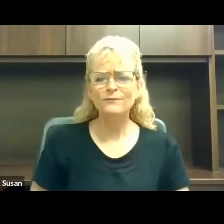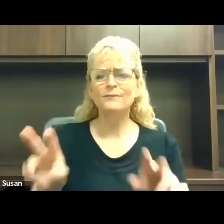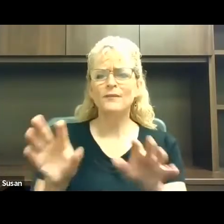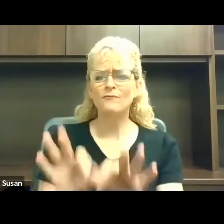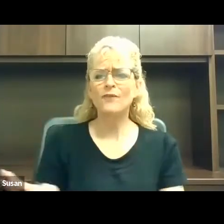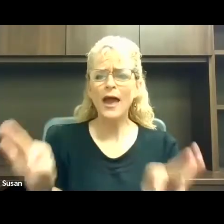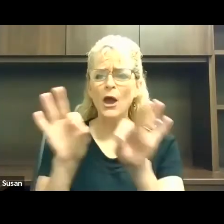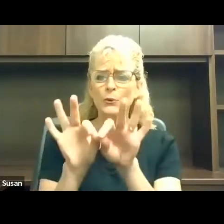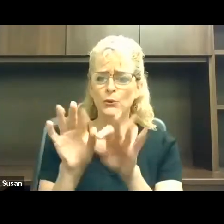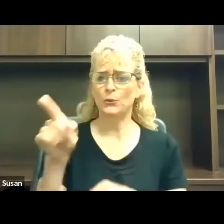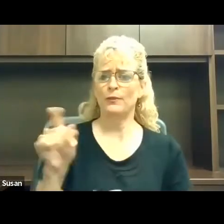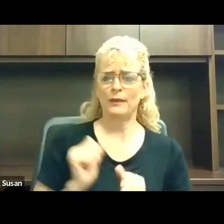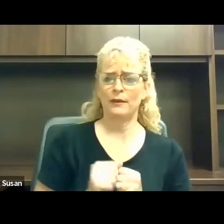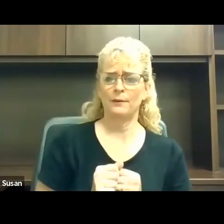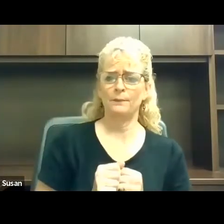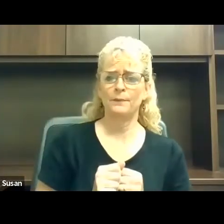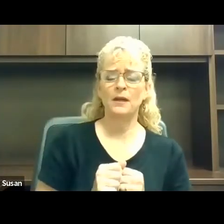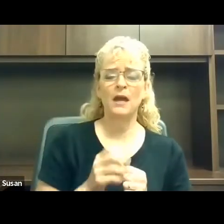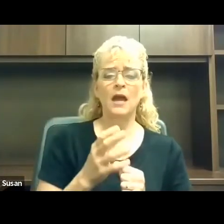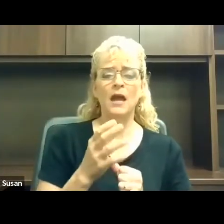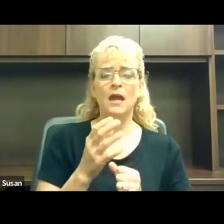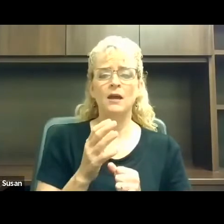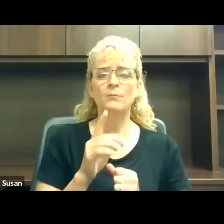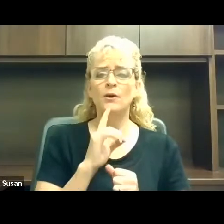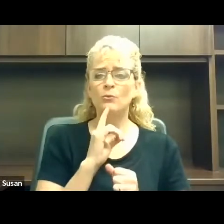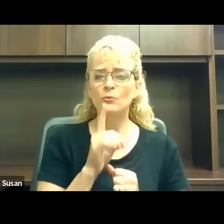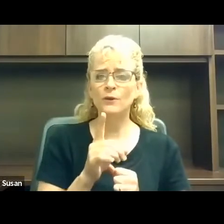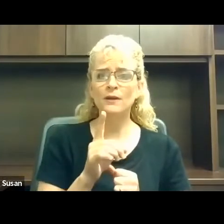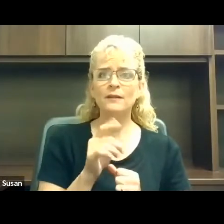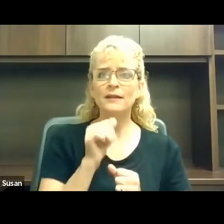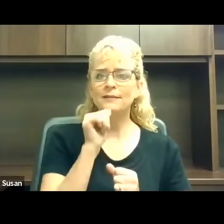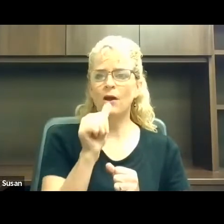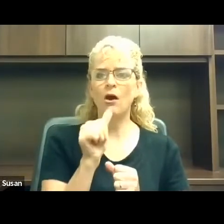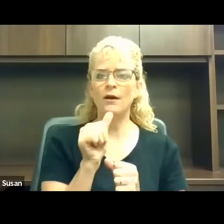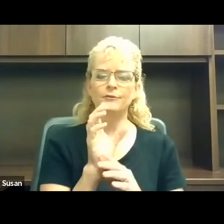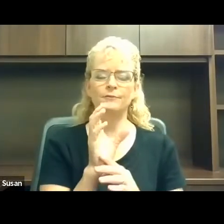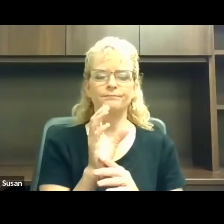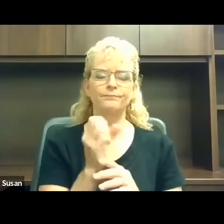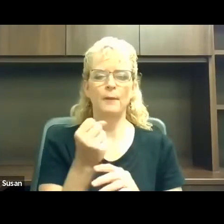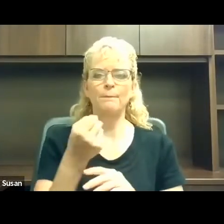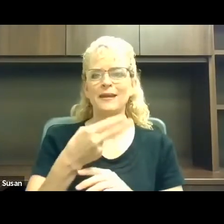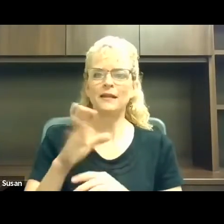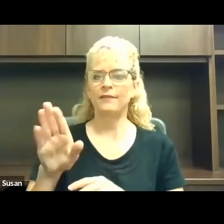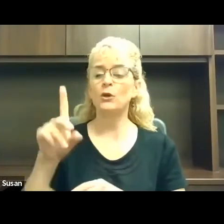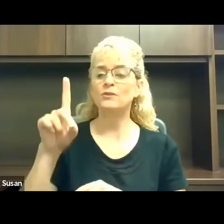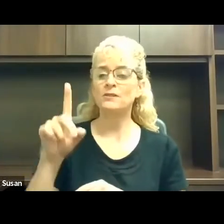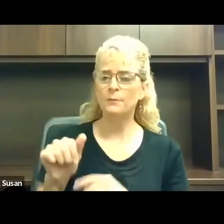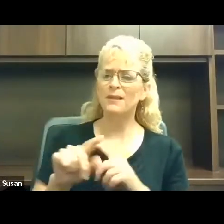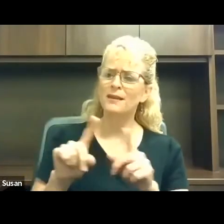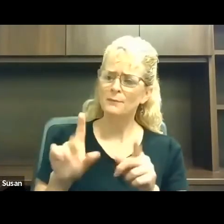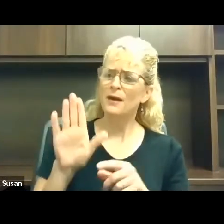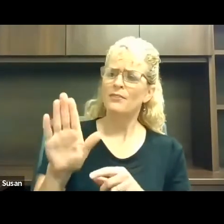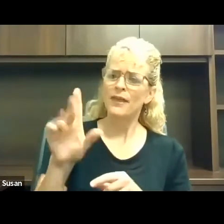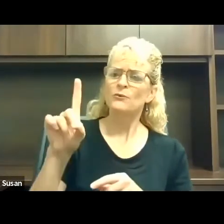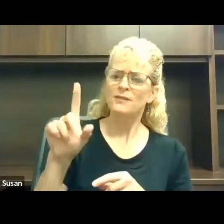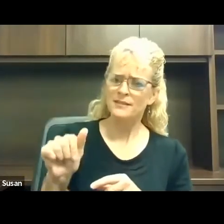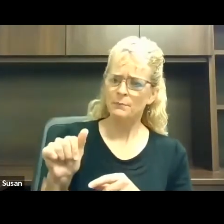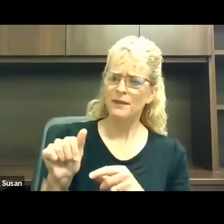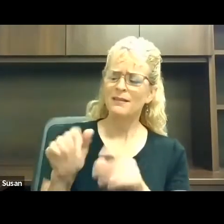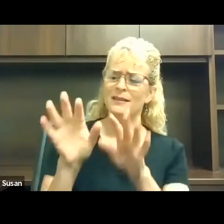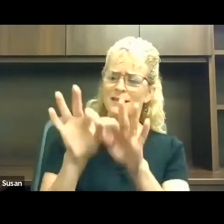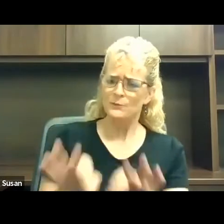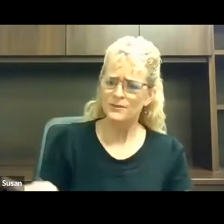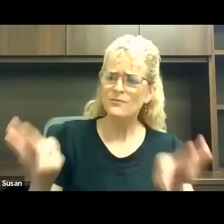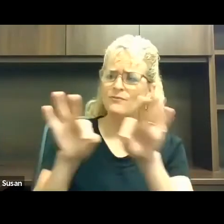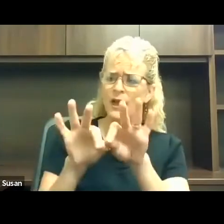for overcoming a disability, but valued with what the disability has brought them. What the disability has taught